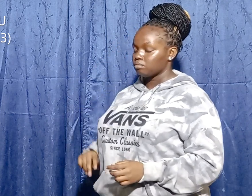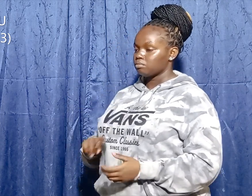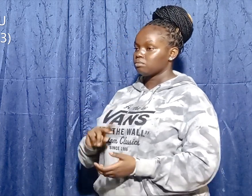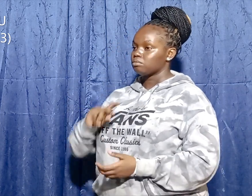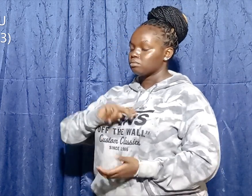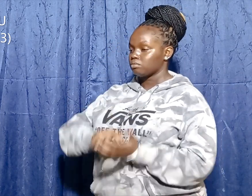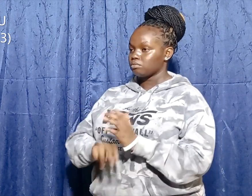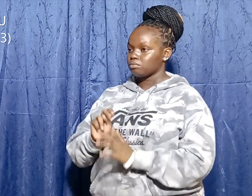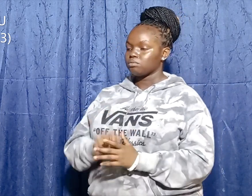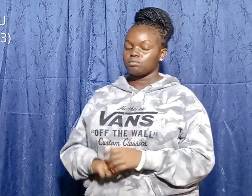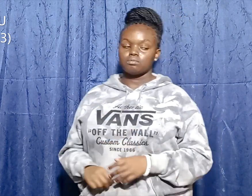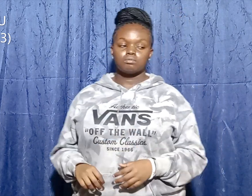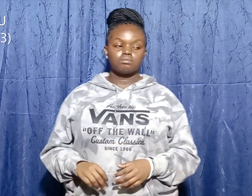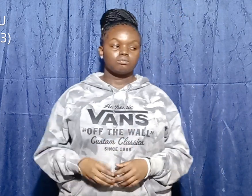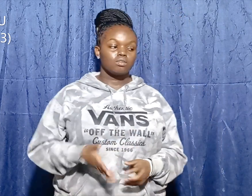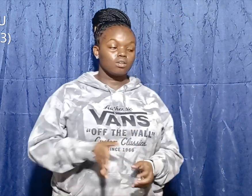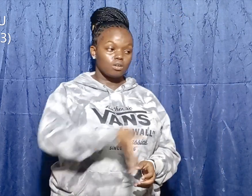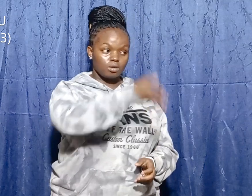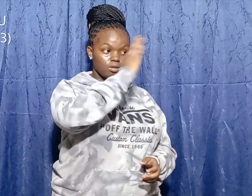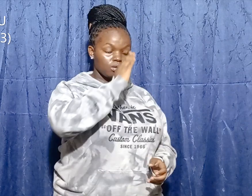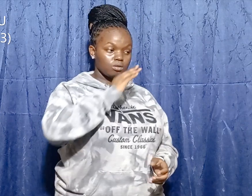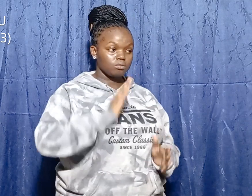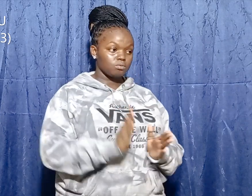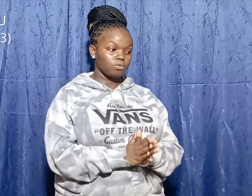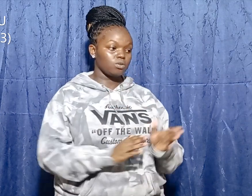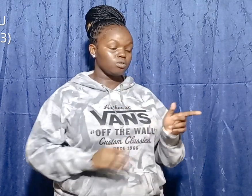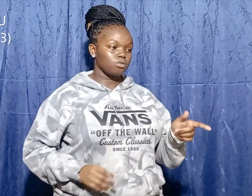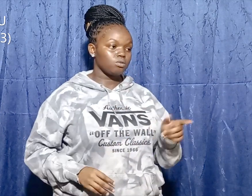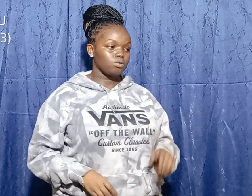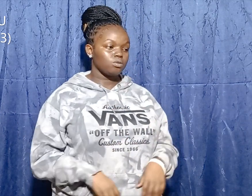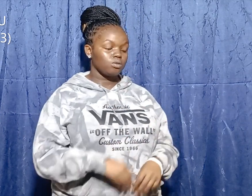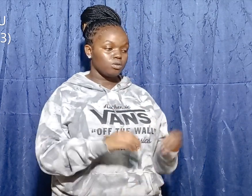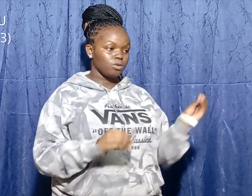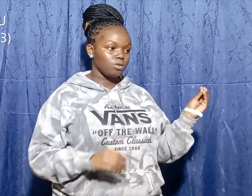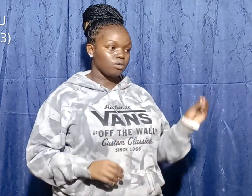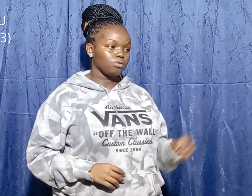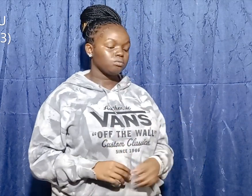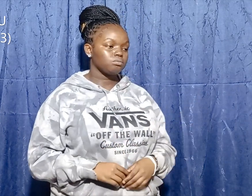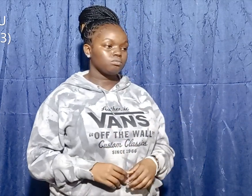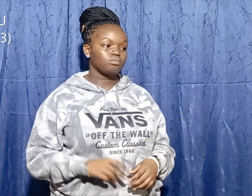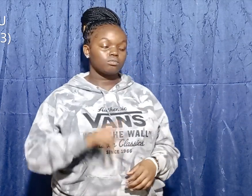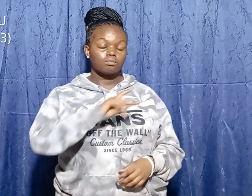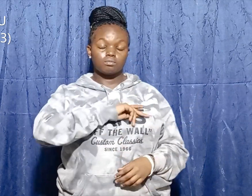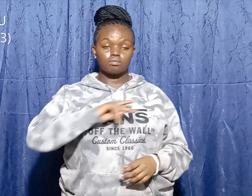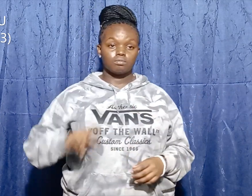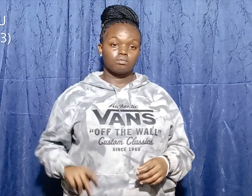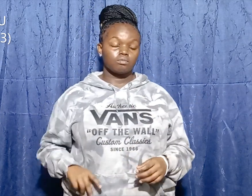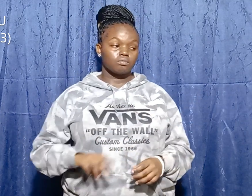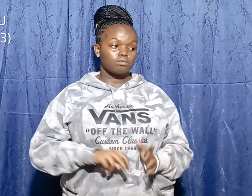God is with you. You go. King Saul gave David a helmet,